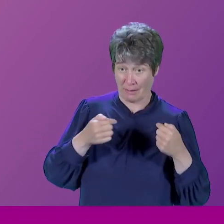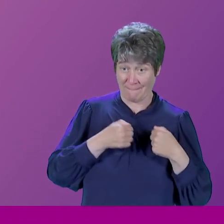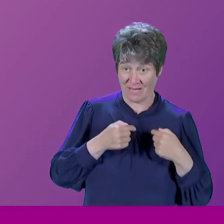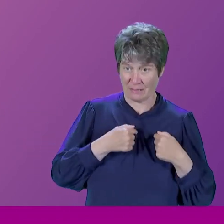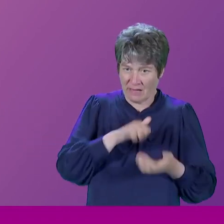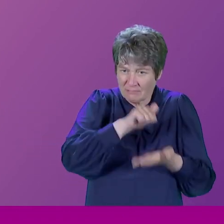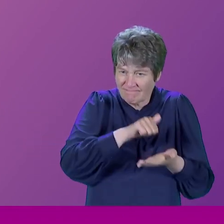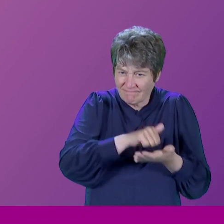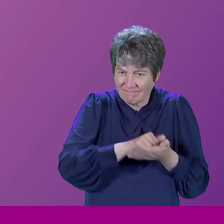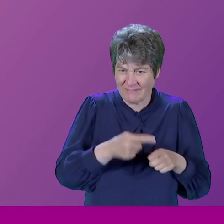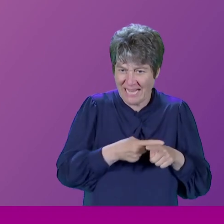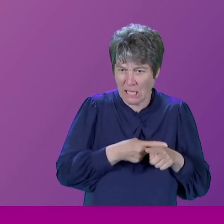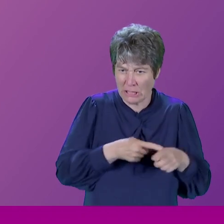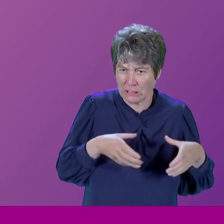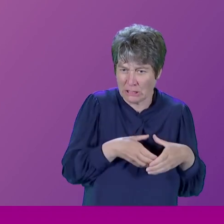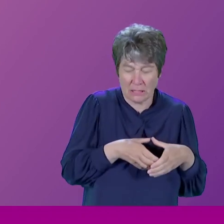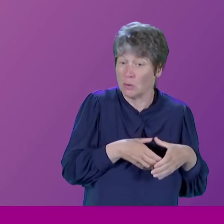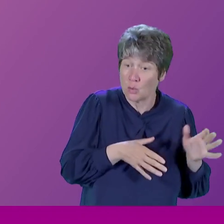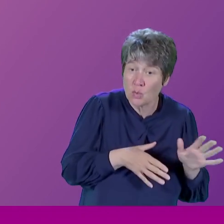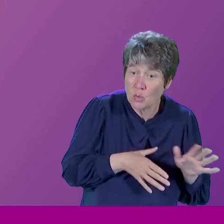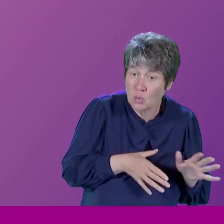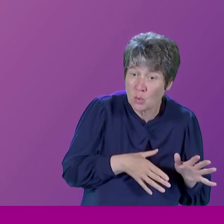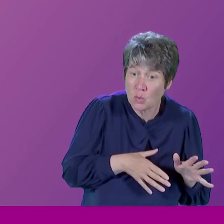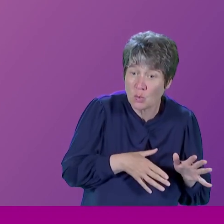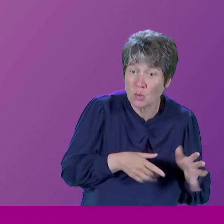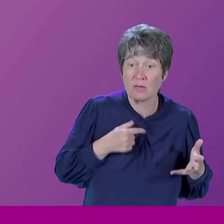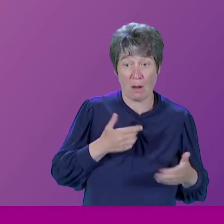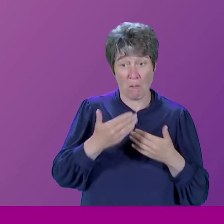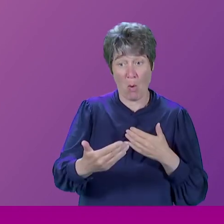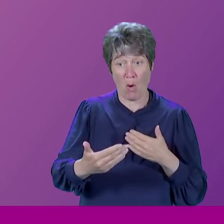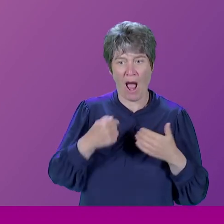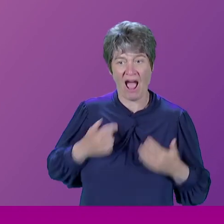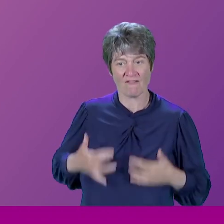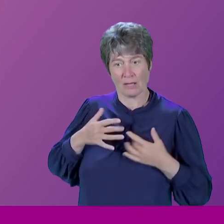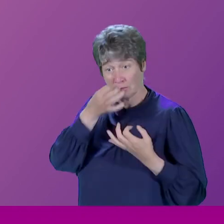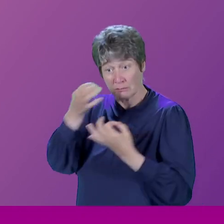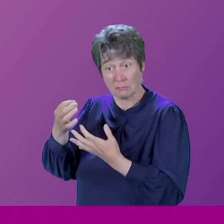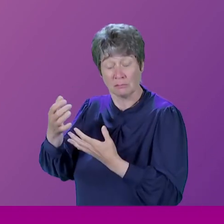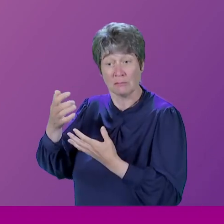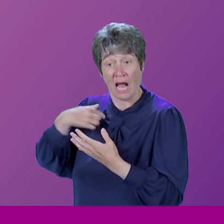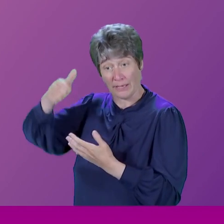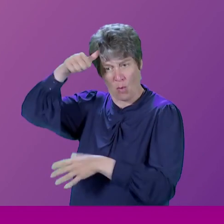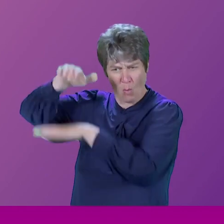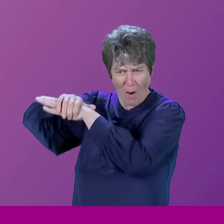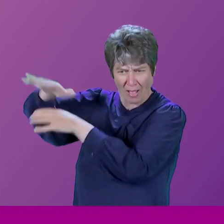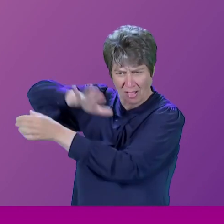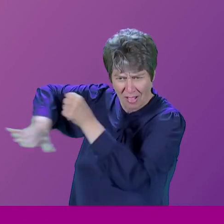opposite, that I felt I knew Europe so well that I thought the idea of Europe being governed as a whole was dangerous nonsense.